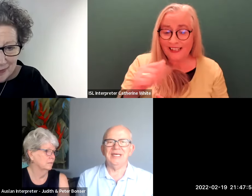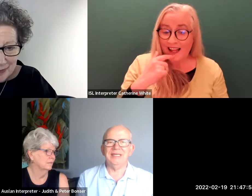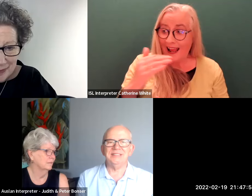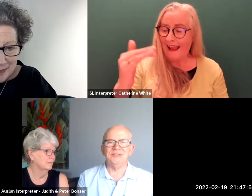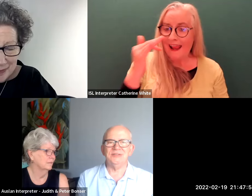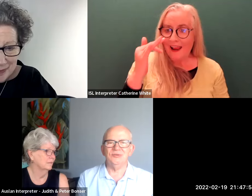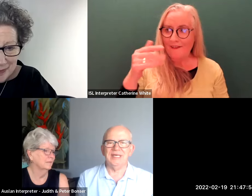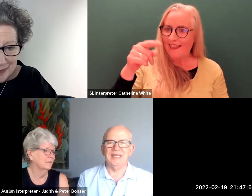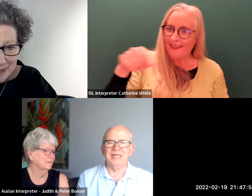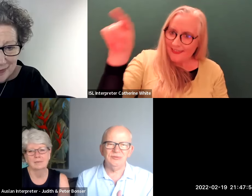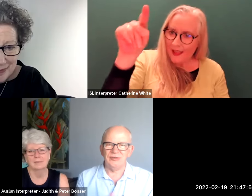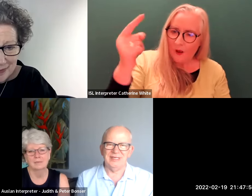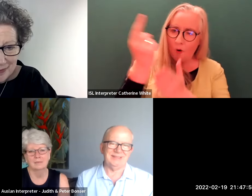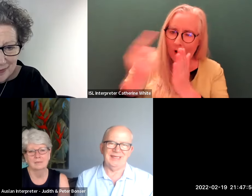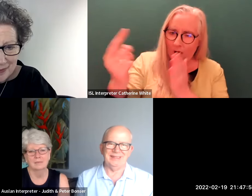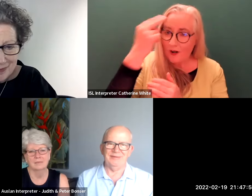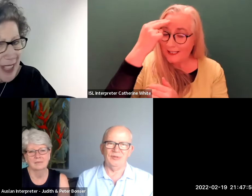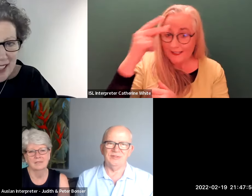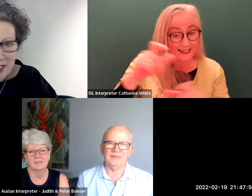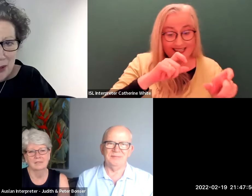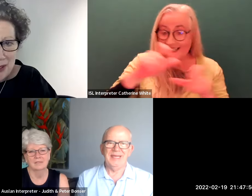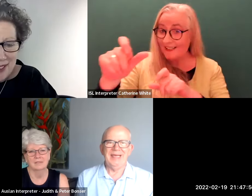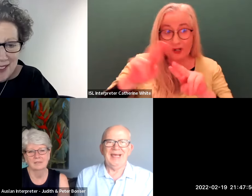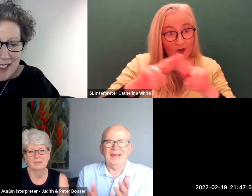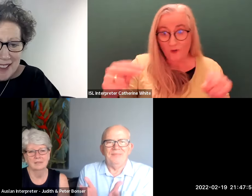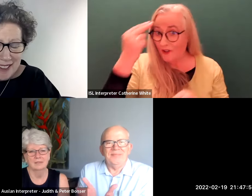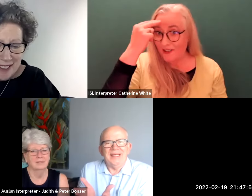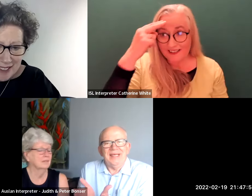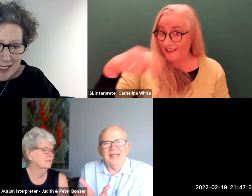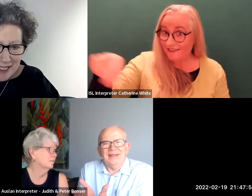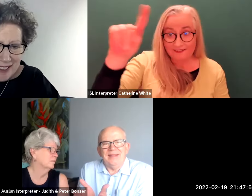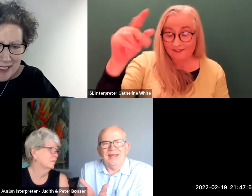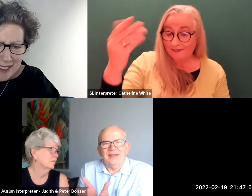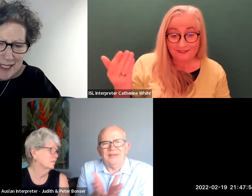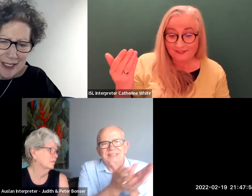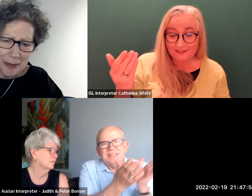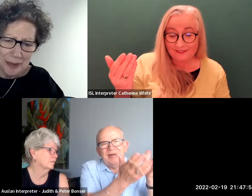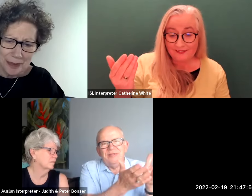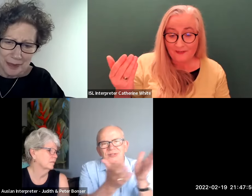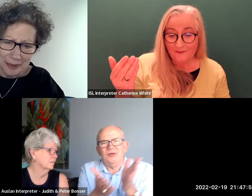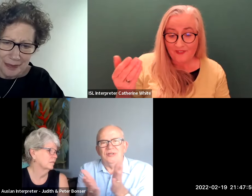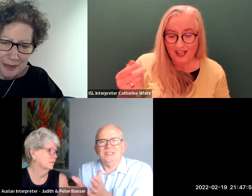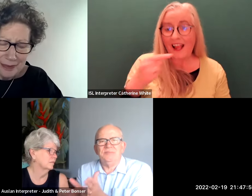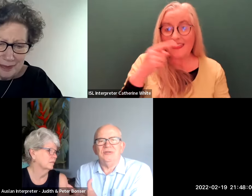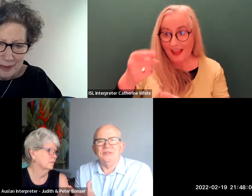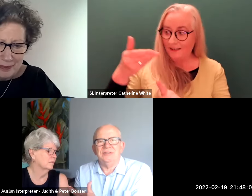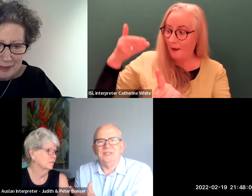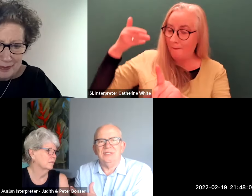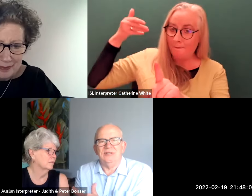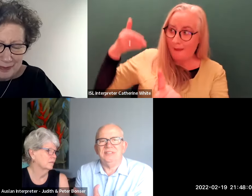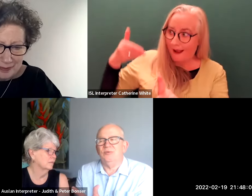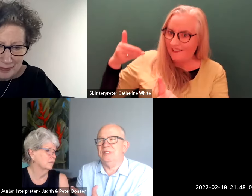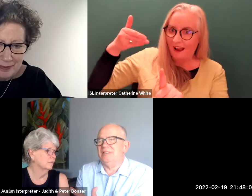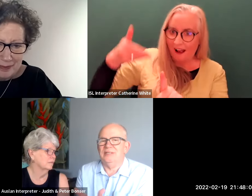only understood that and they still don't understand that most of them um and and like this carries on just because